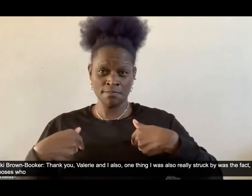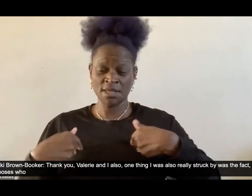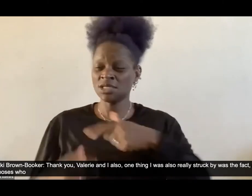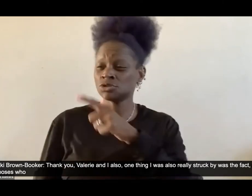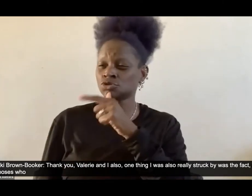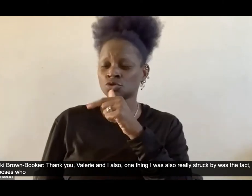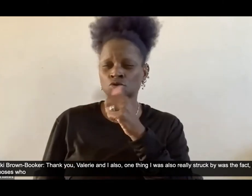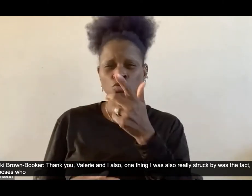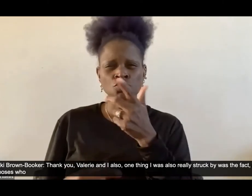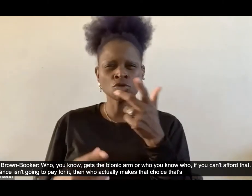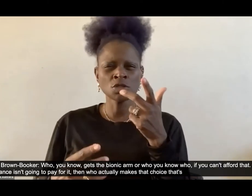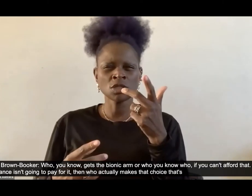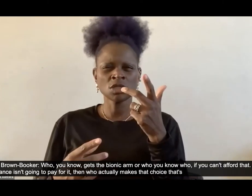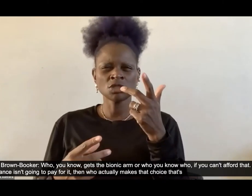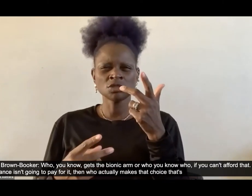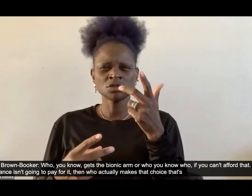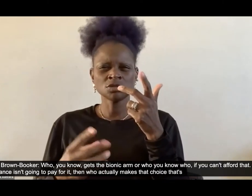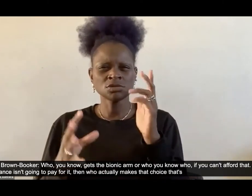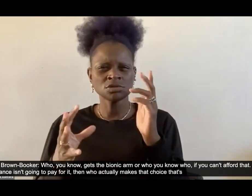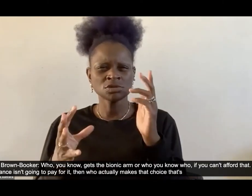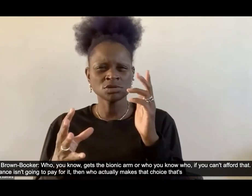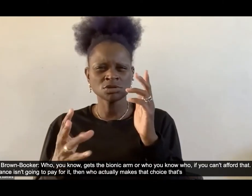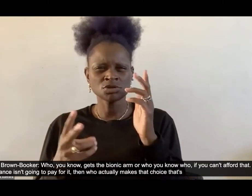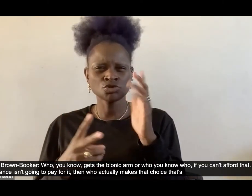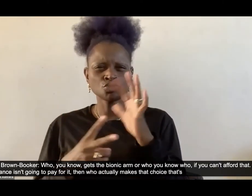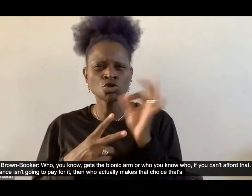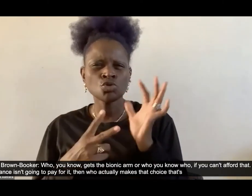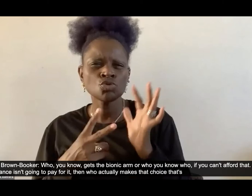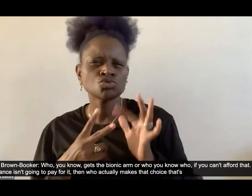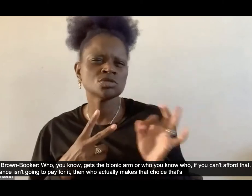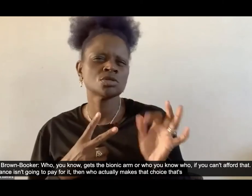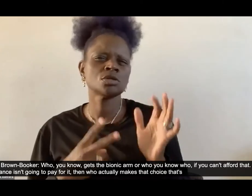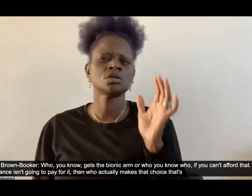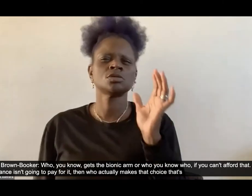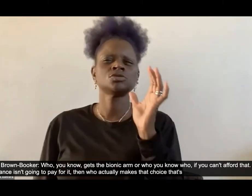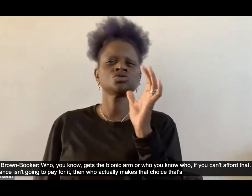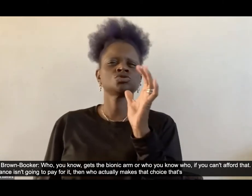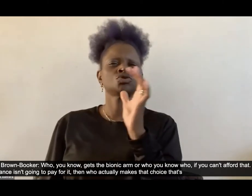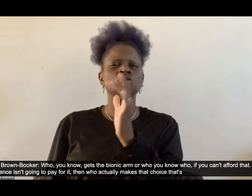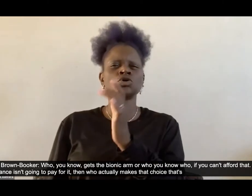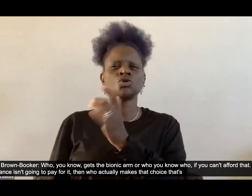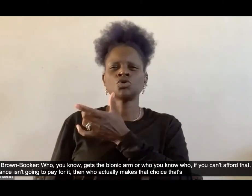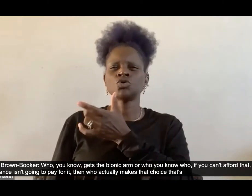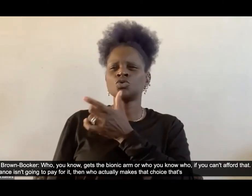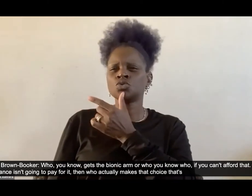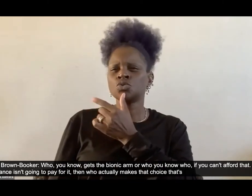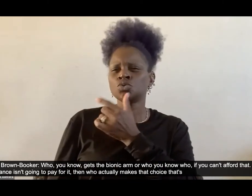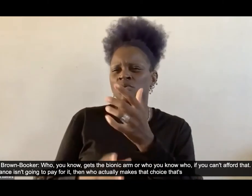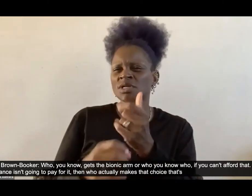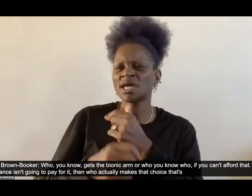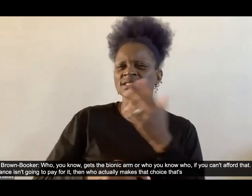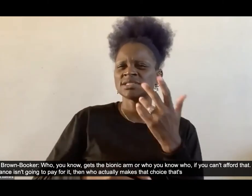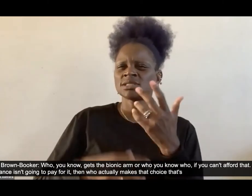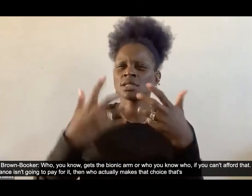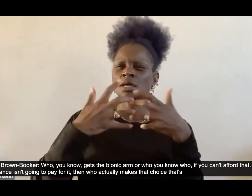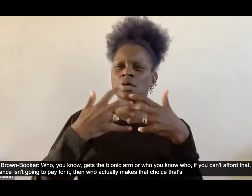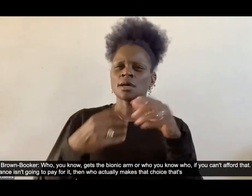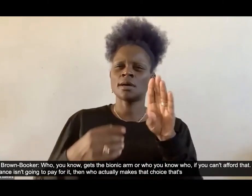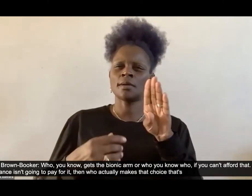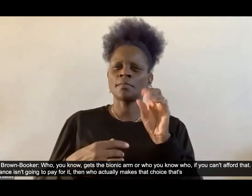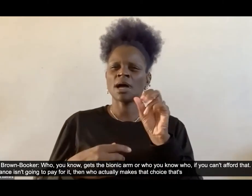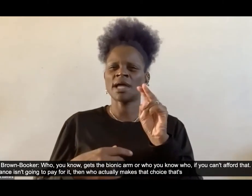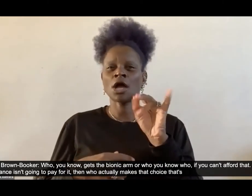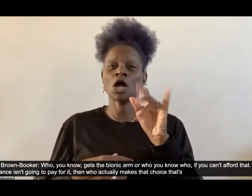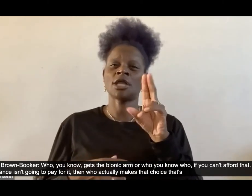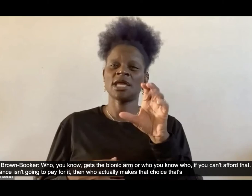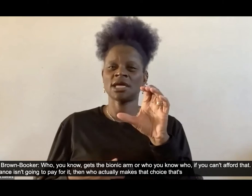uh who uh you know gets the the bionic arm or who you know who if you can't afford